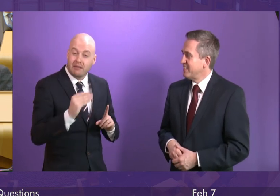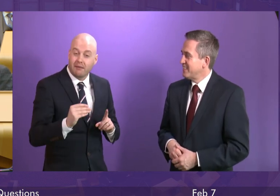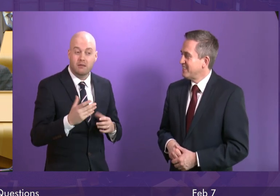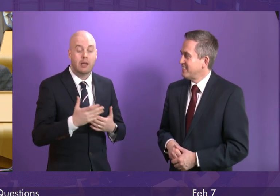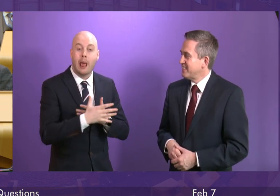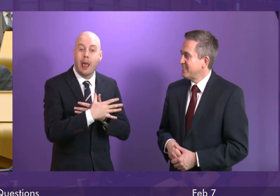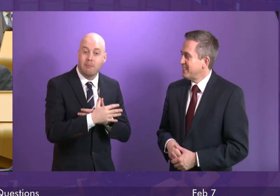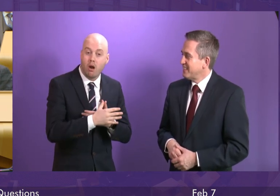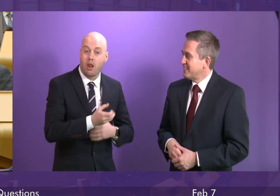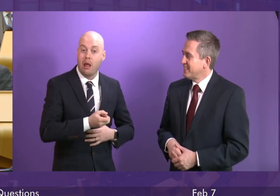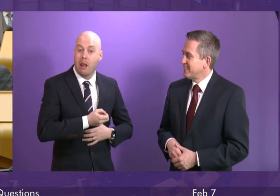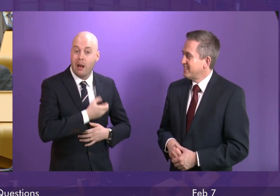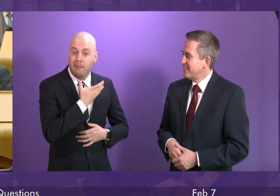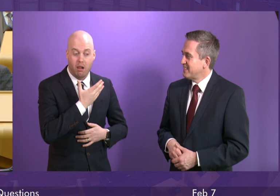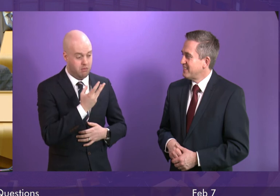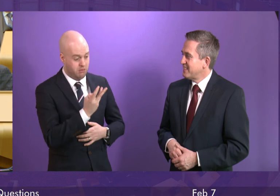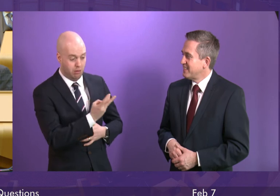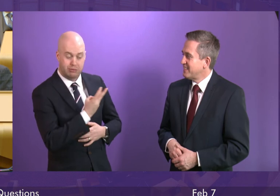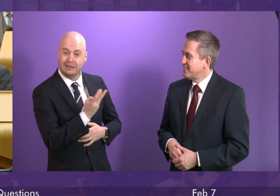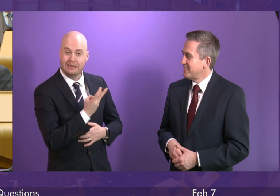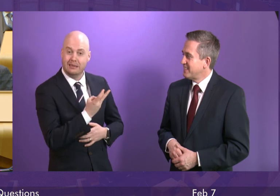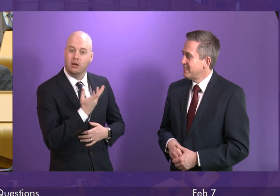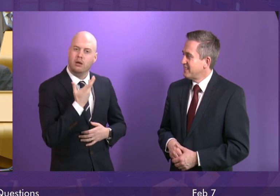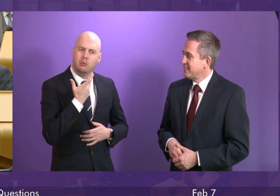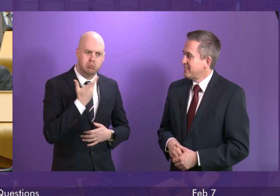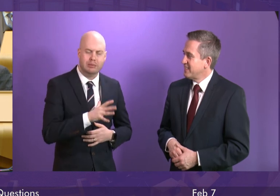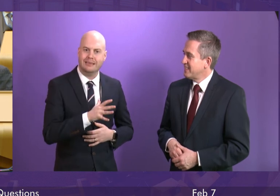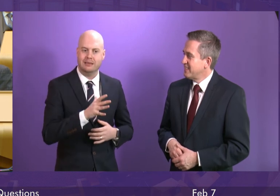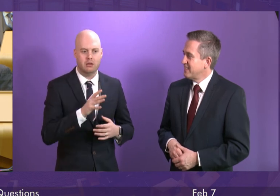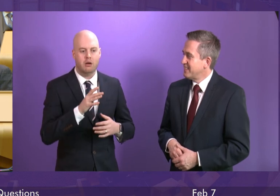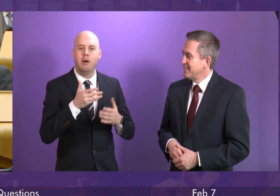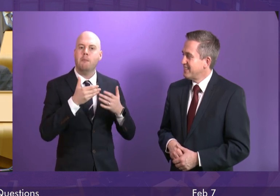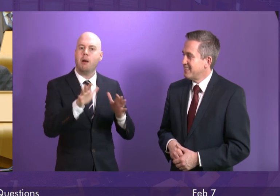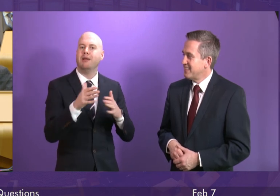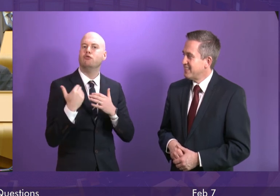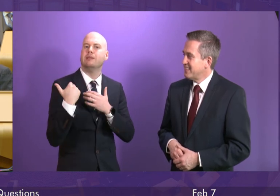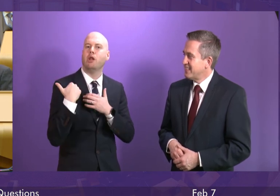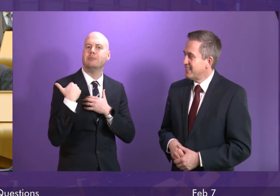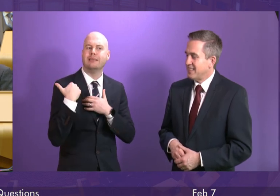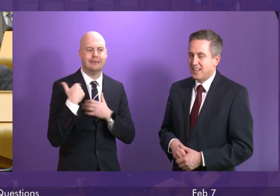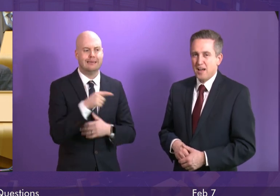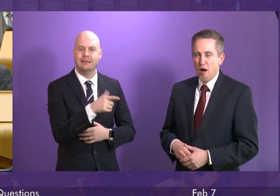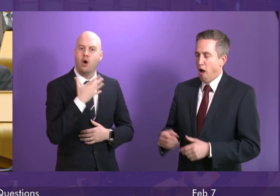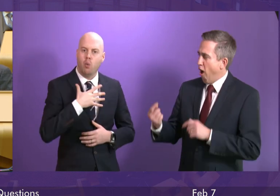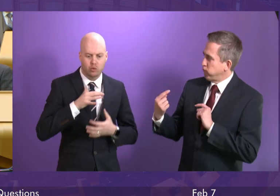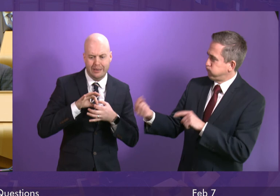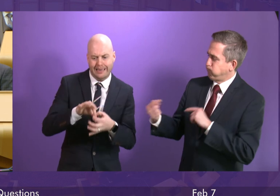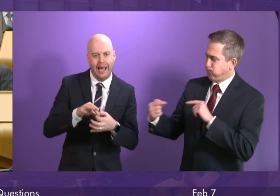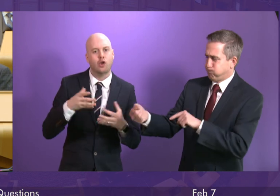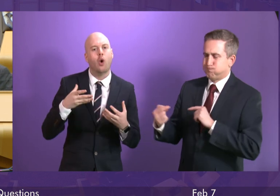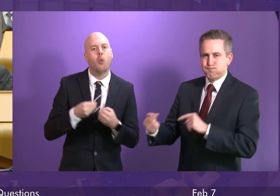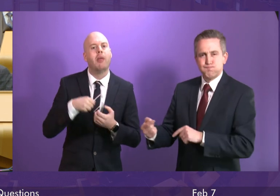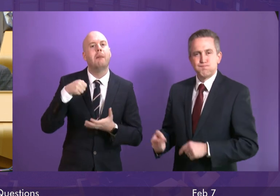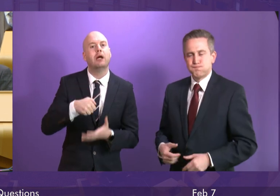and Labour parties have abdicated their public responsibility to engage constructively on a budget process